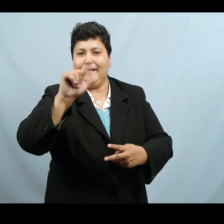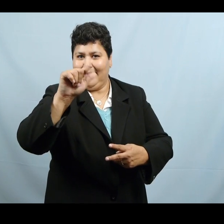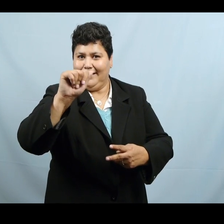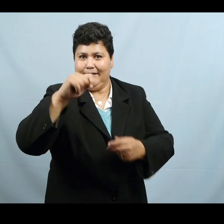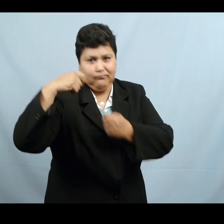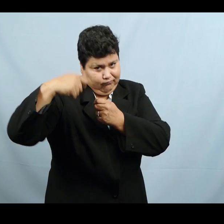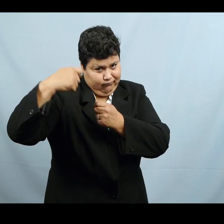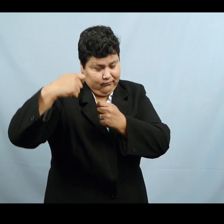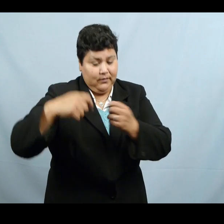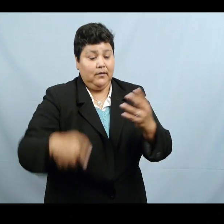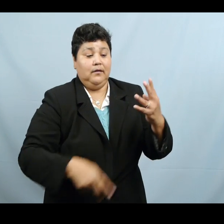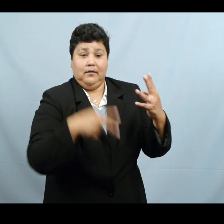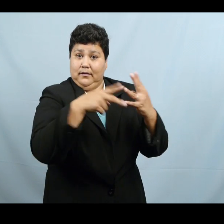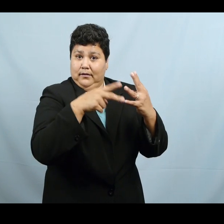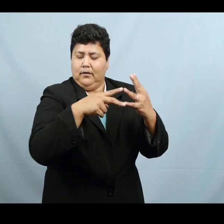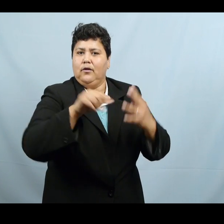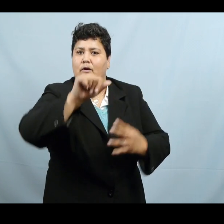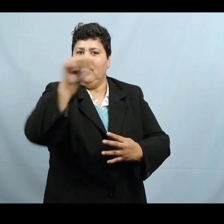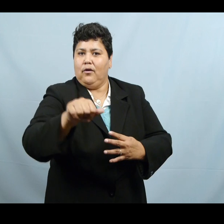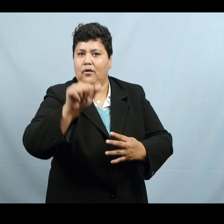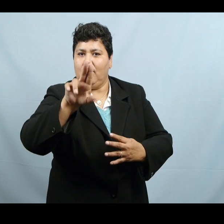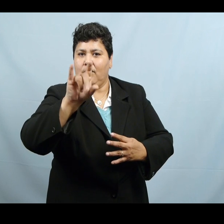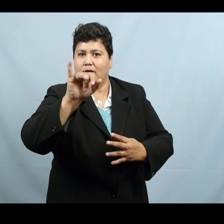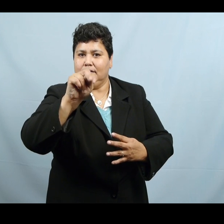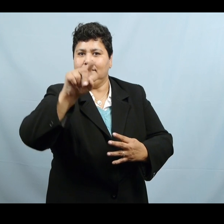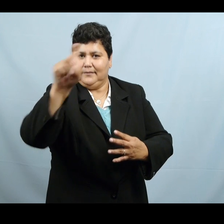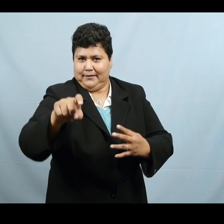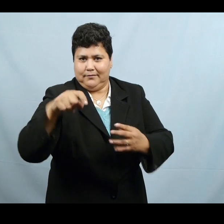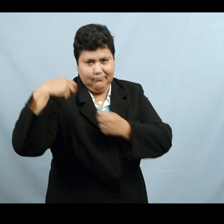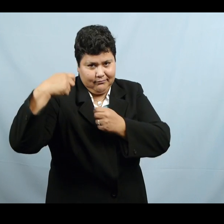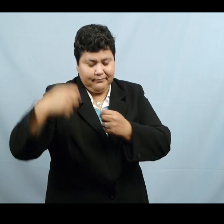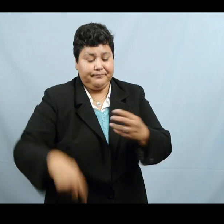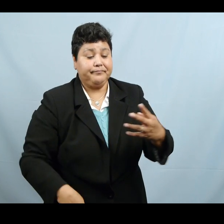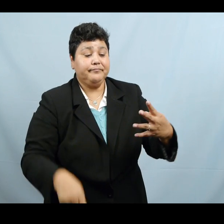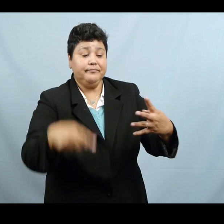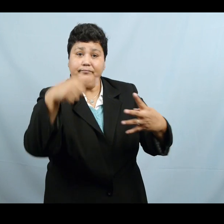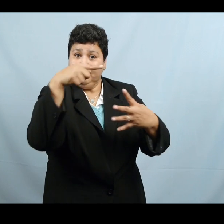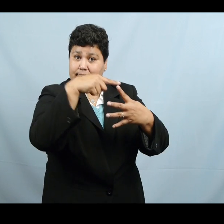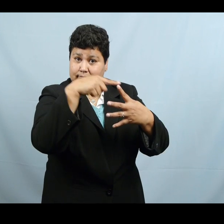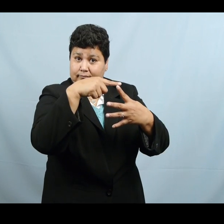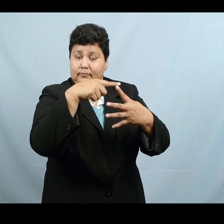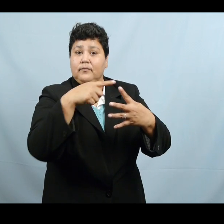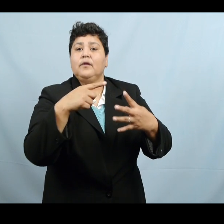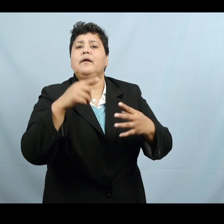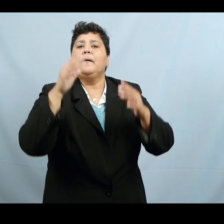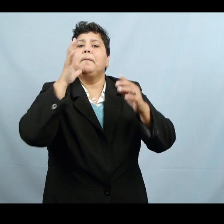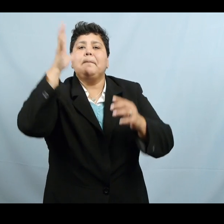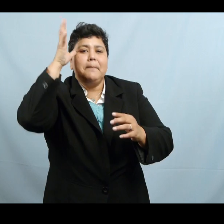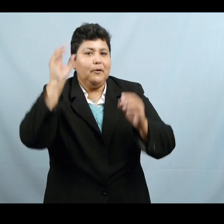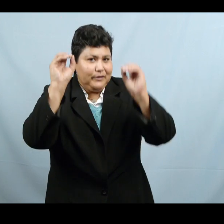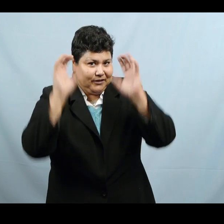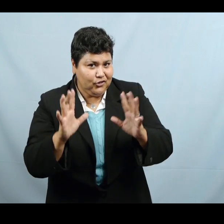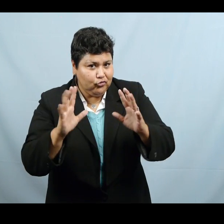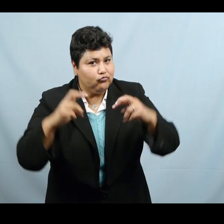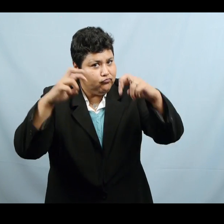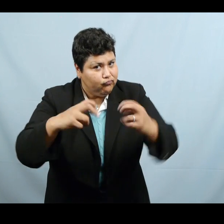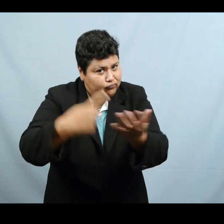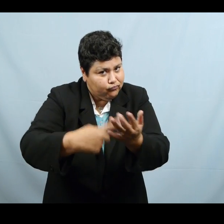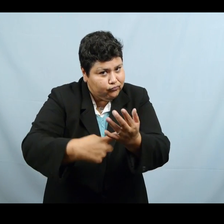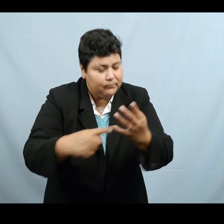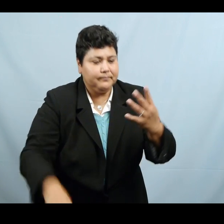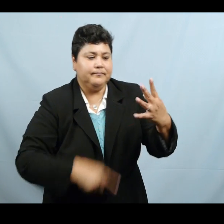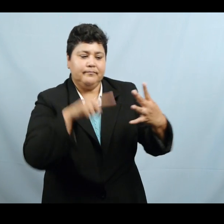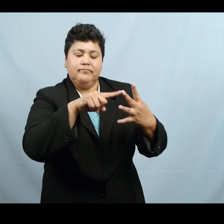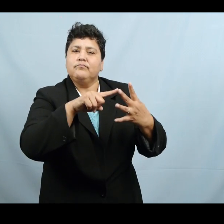The two filmed in Los Angeles include a parent-teacher conference and a mock VRS call. The two filmed in